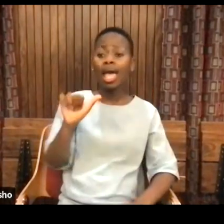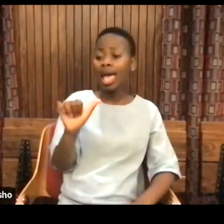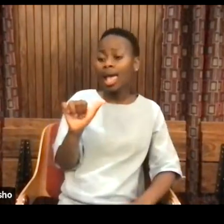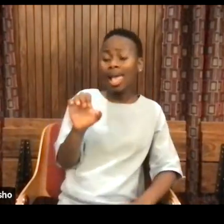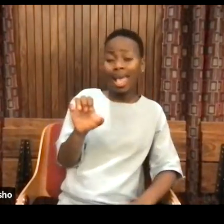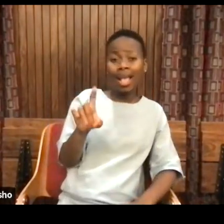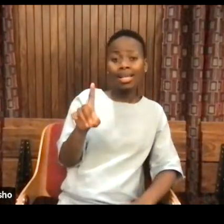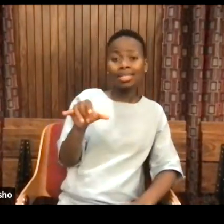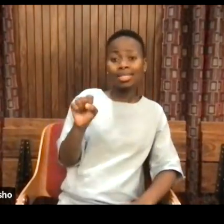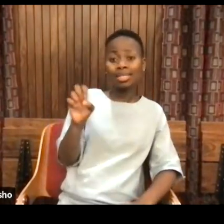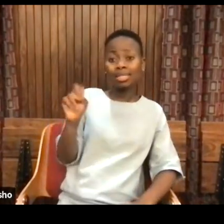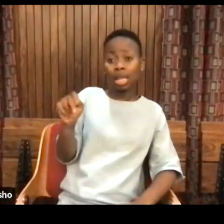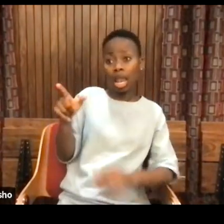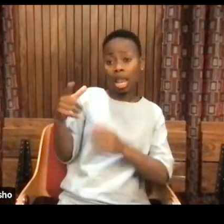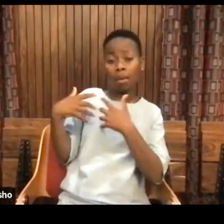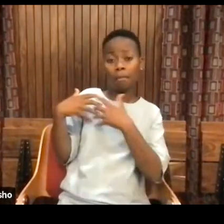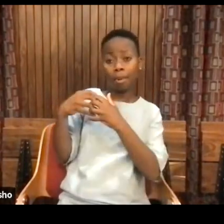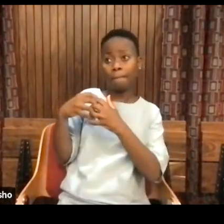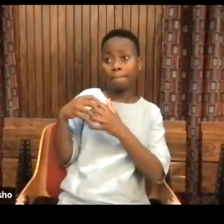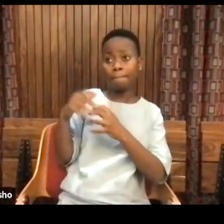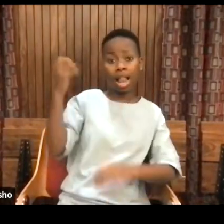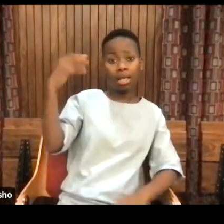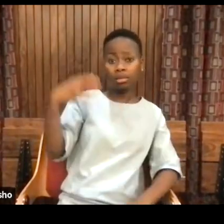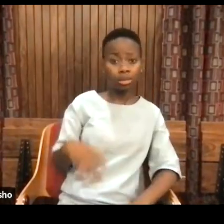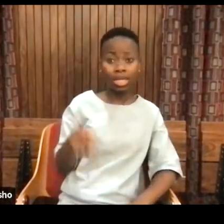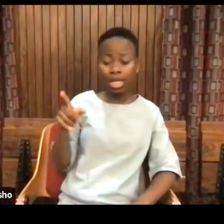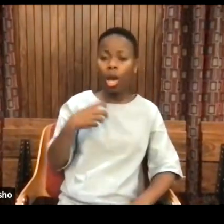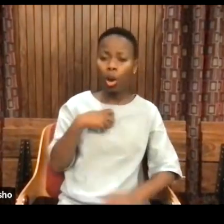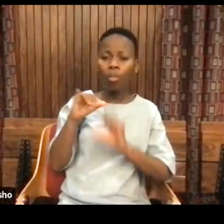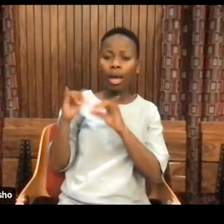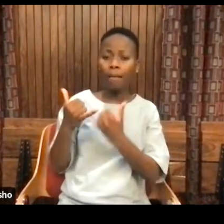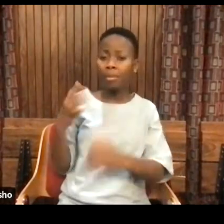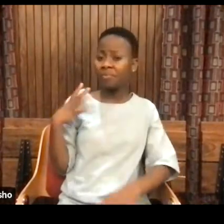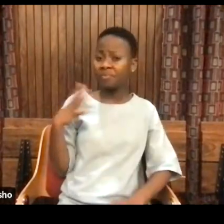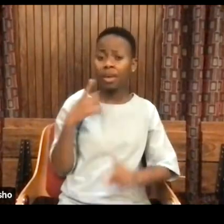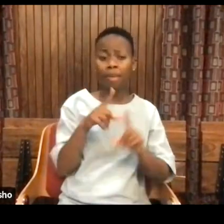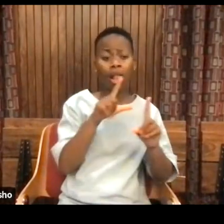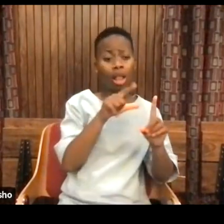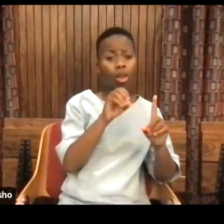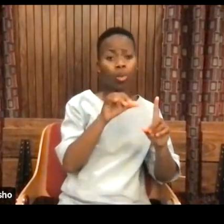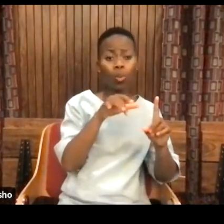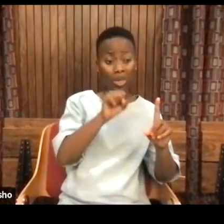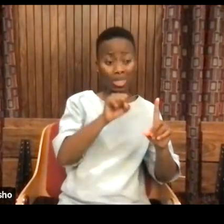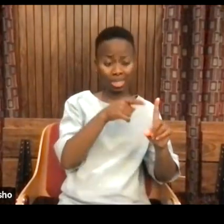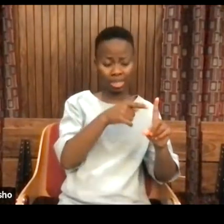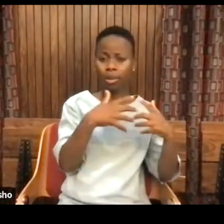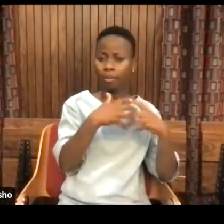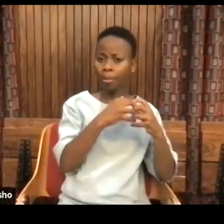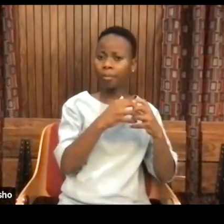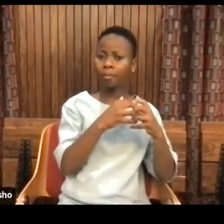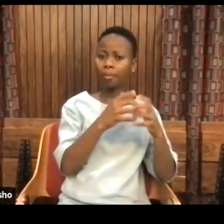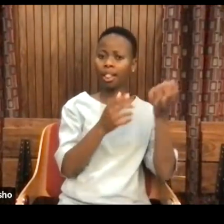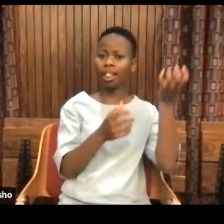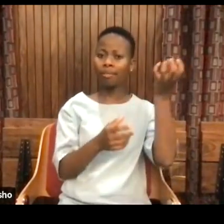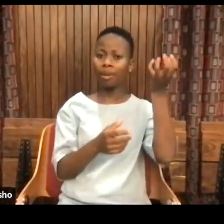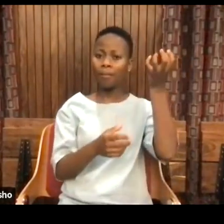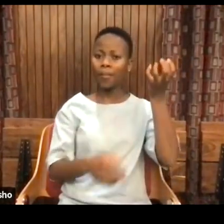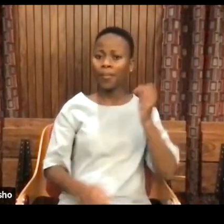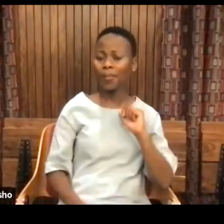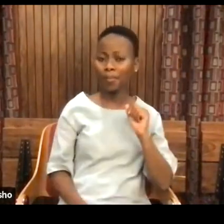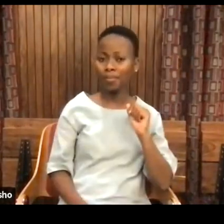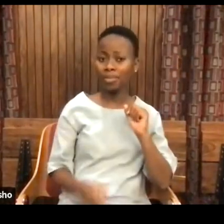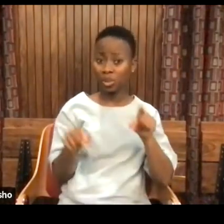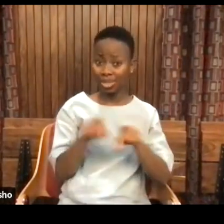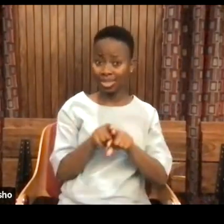owned a company that had the patent. When you think, those of you who are watching us right now, you think of the wireless